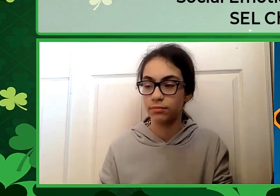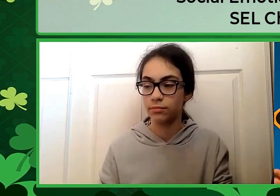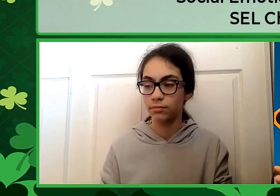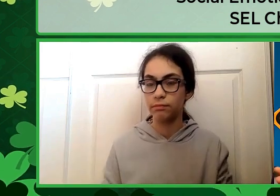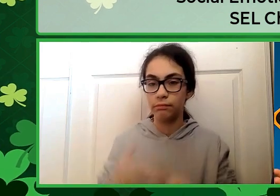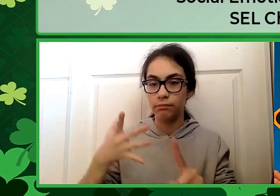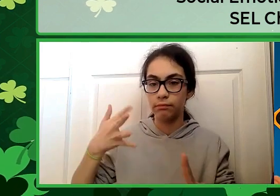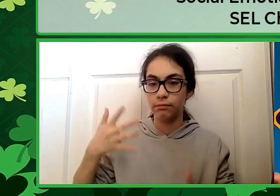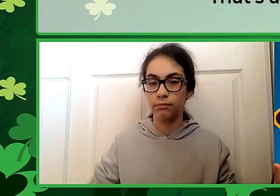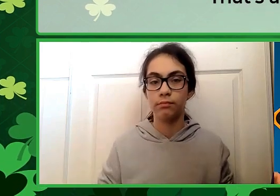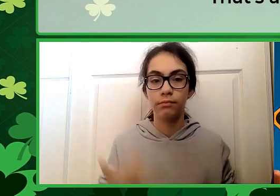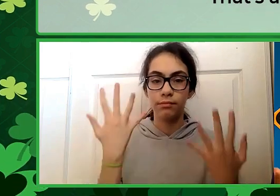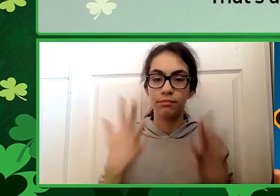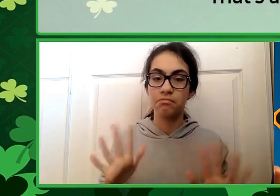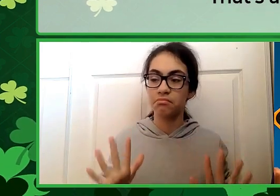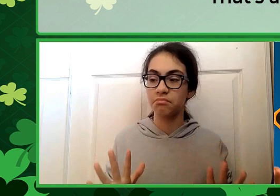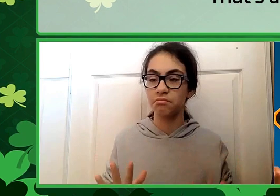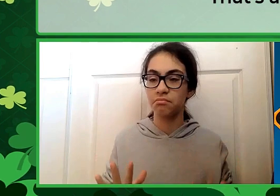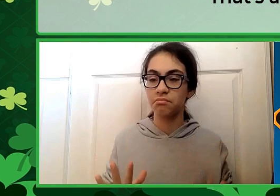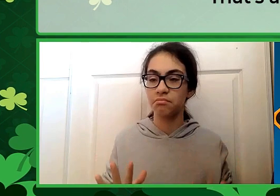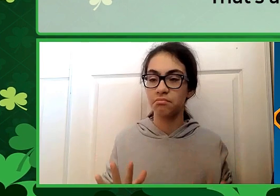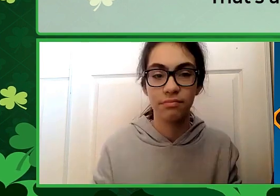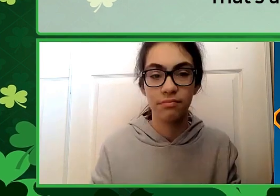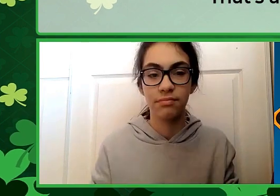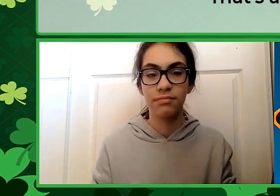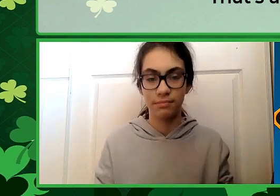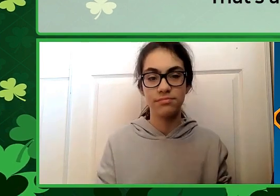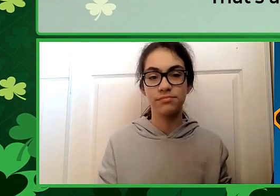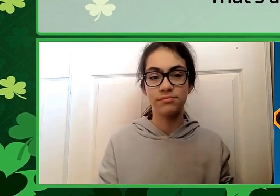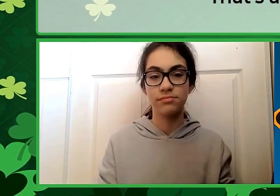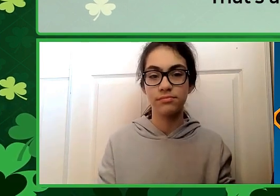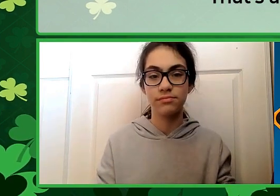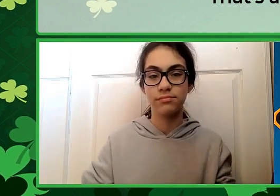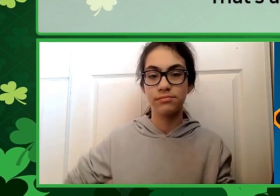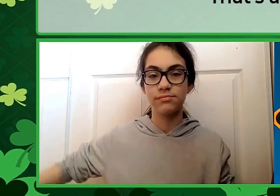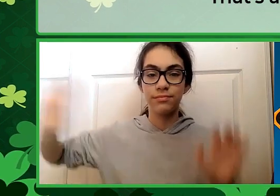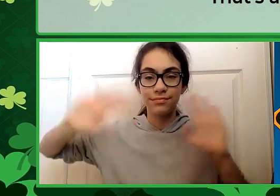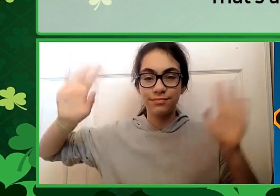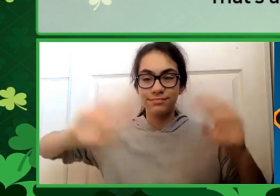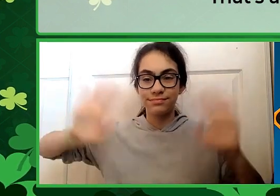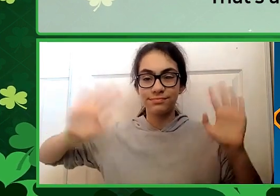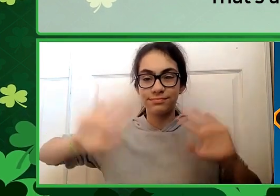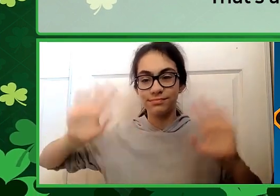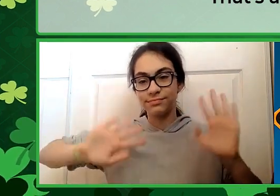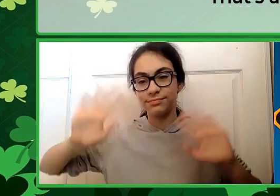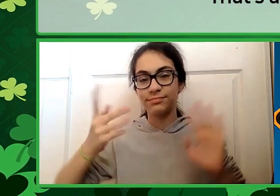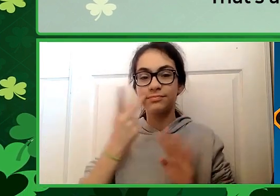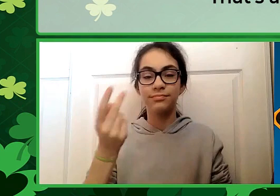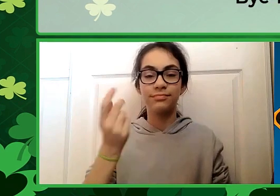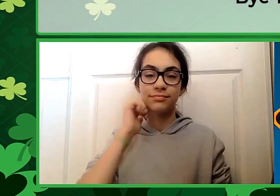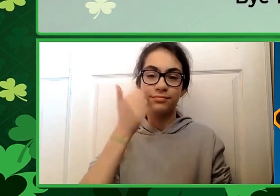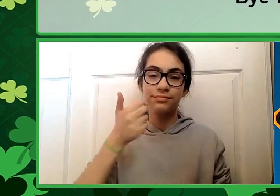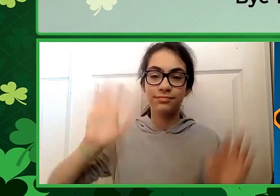Okay, Aisa. That's now a wrap. Let's say goodbye to our scholars. And we'll see you tomorrow.